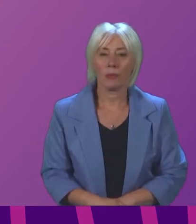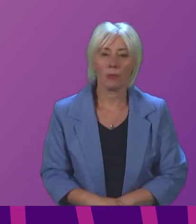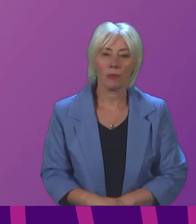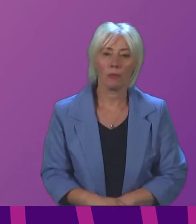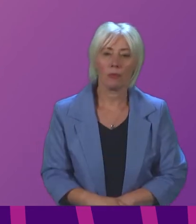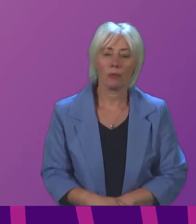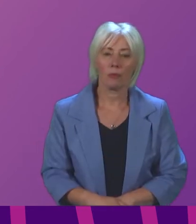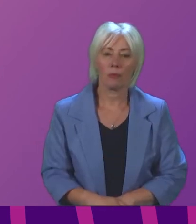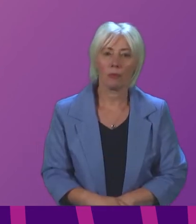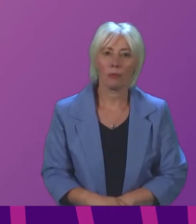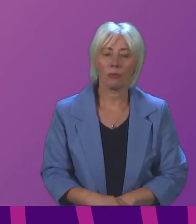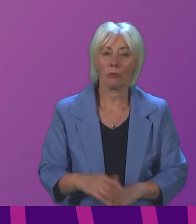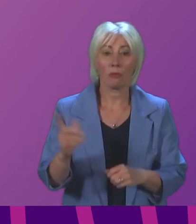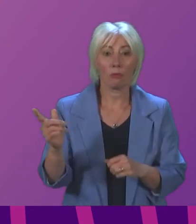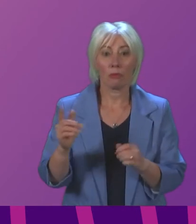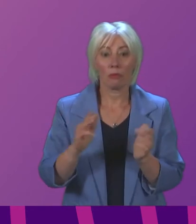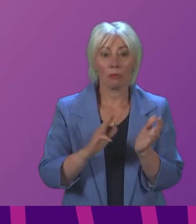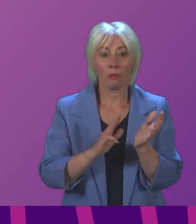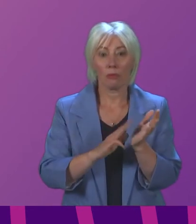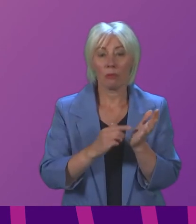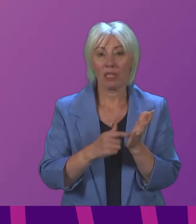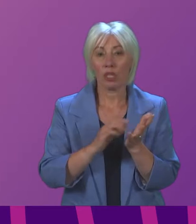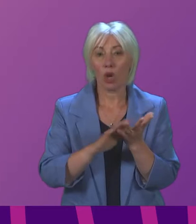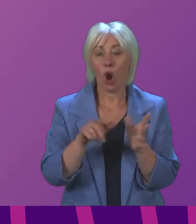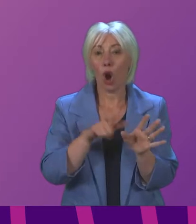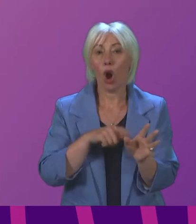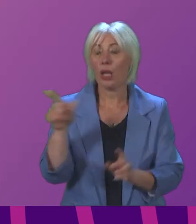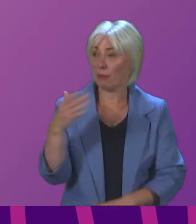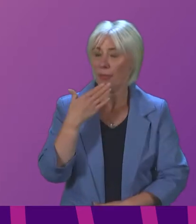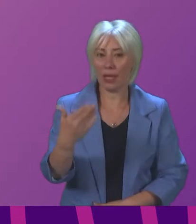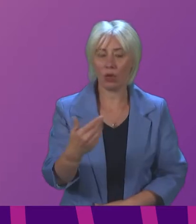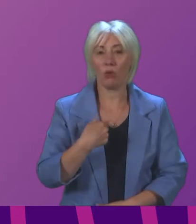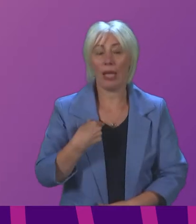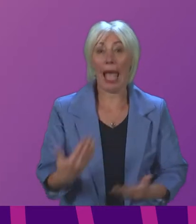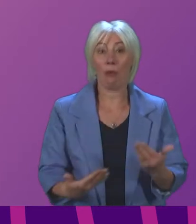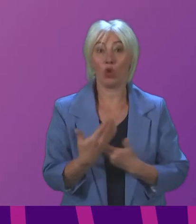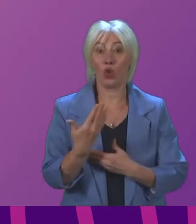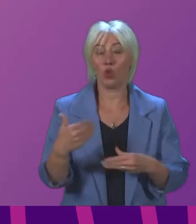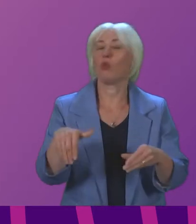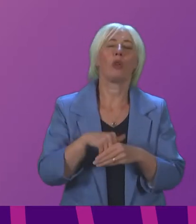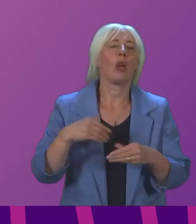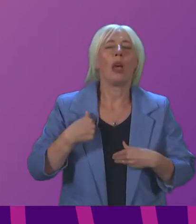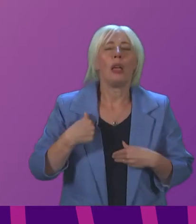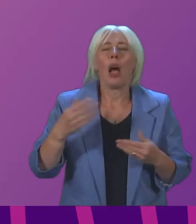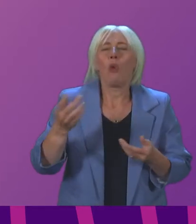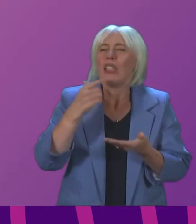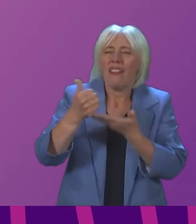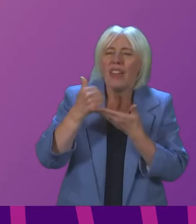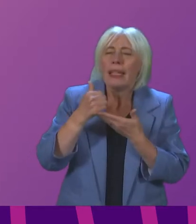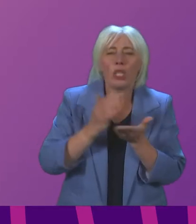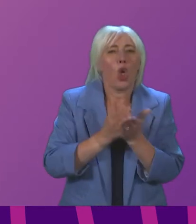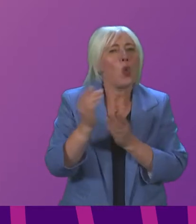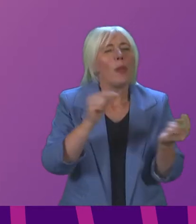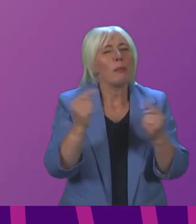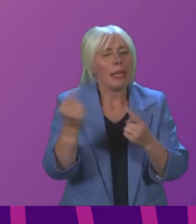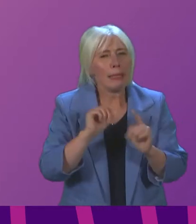Mr Hoy Mr Hoy thank you presiding officer as a new member I seek your guidance during the debate that we